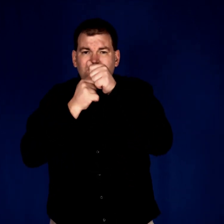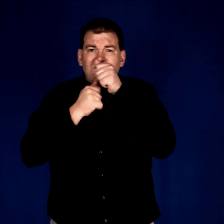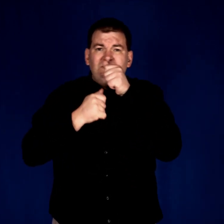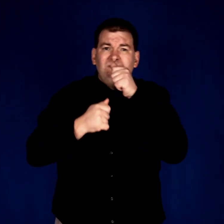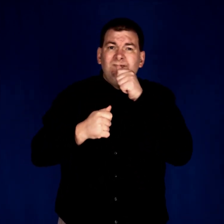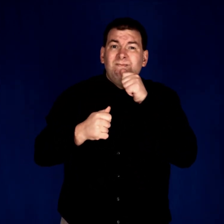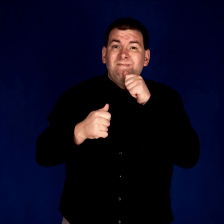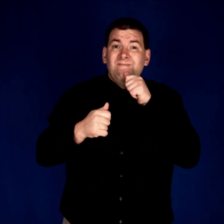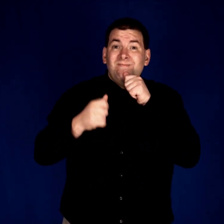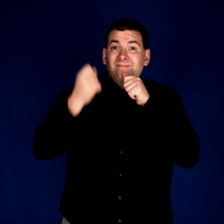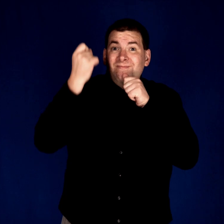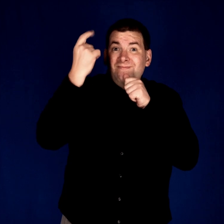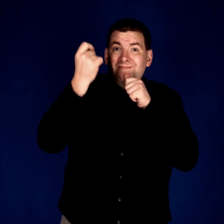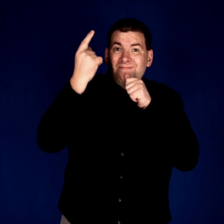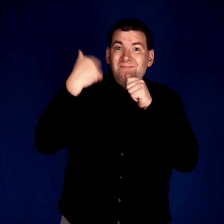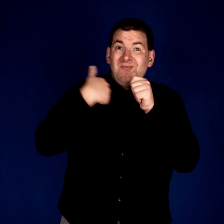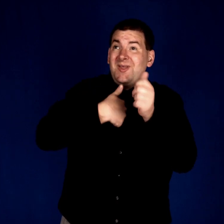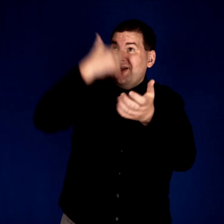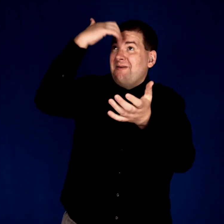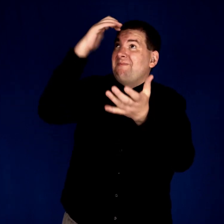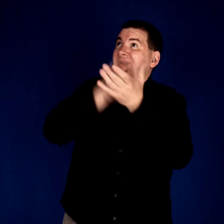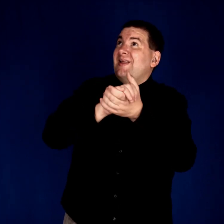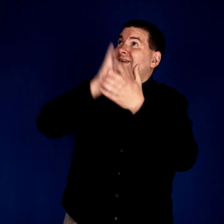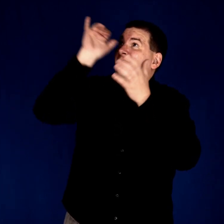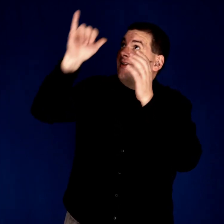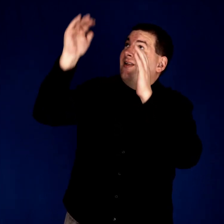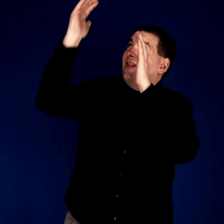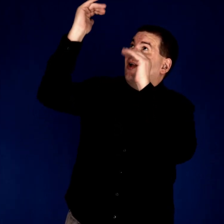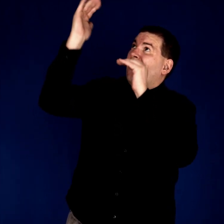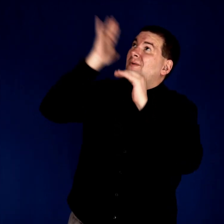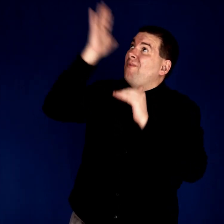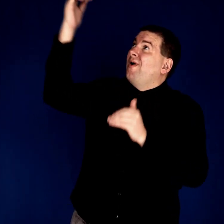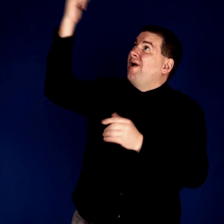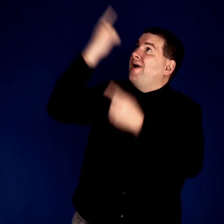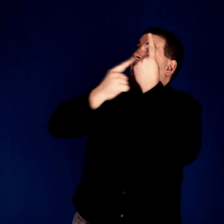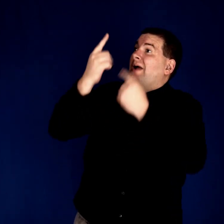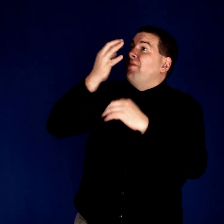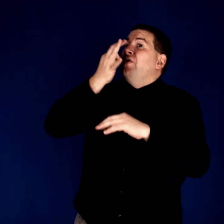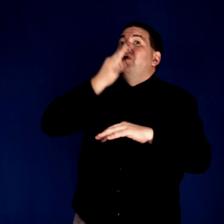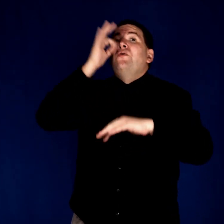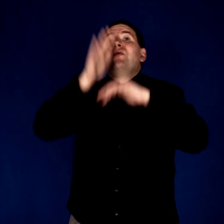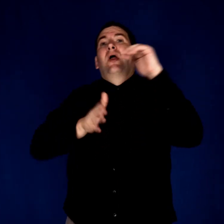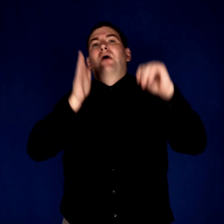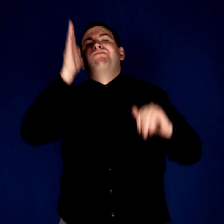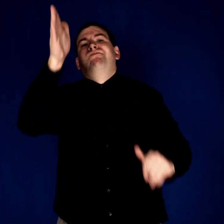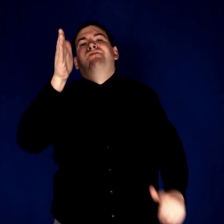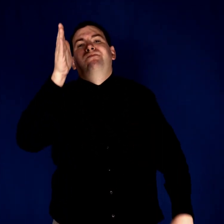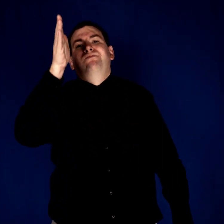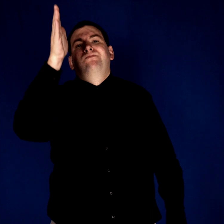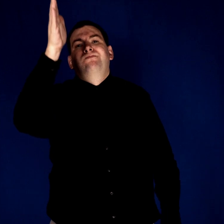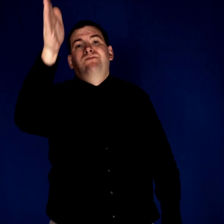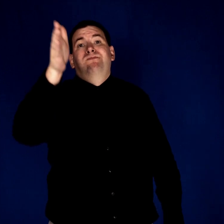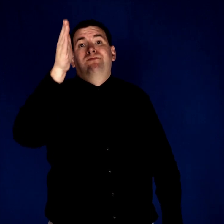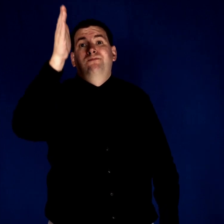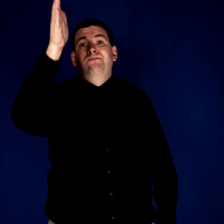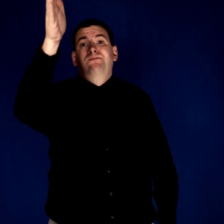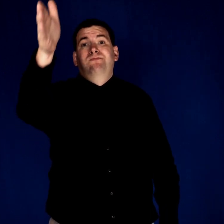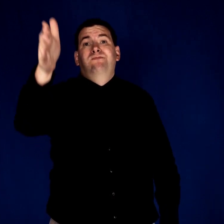hearts But we can believe Hope will come sooner than later